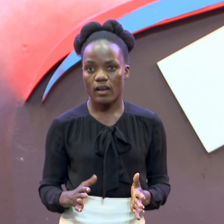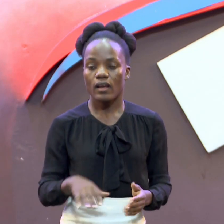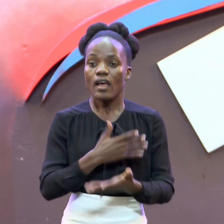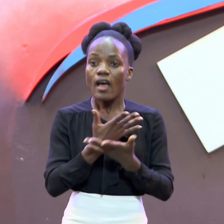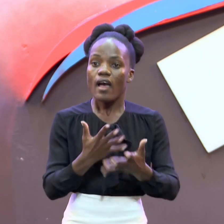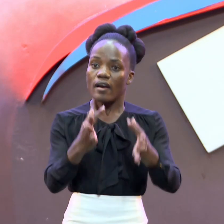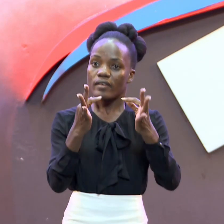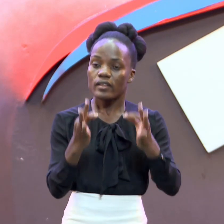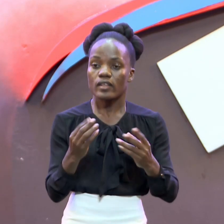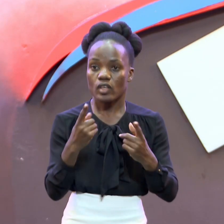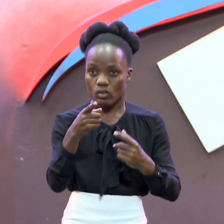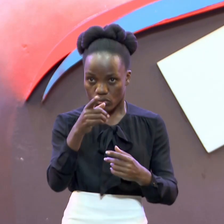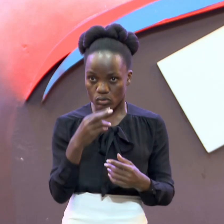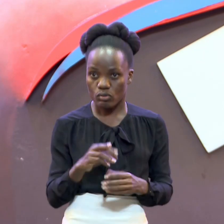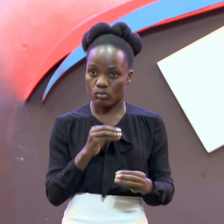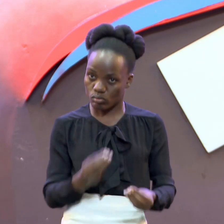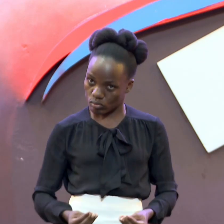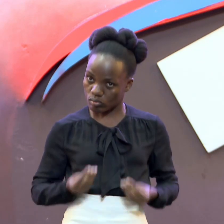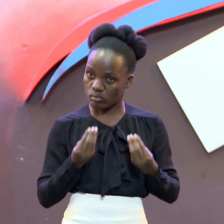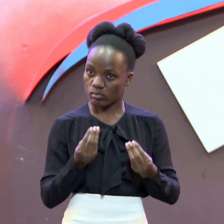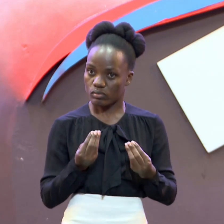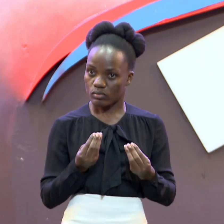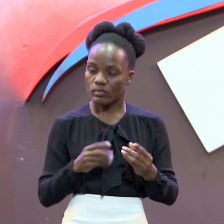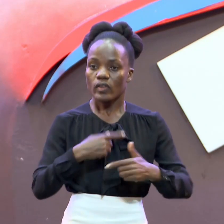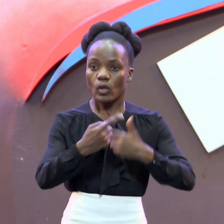So Ever You Do Meditate